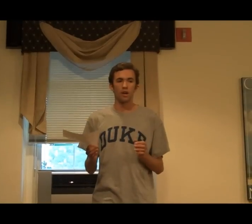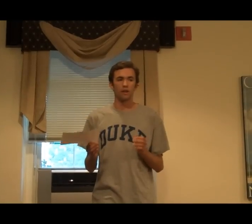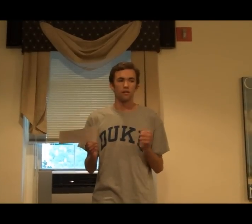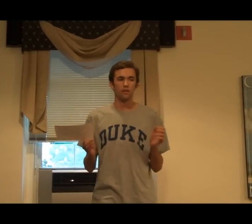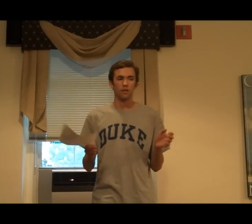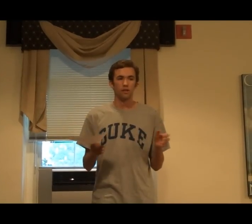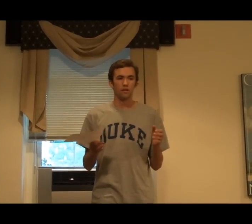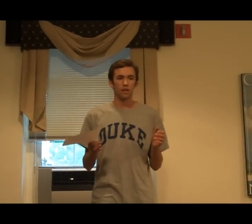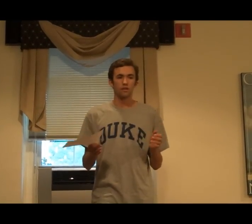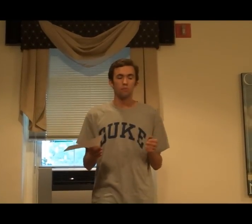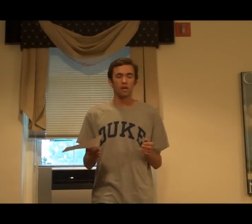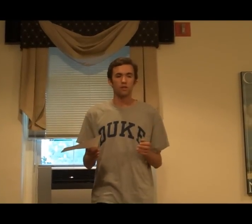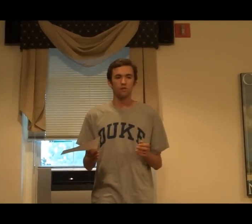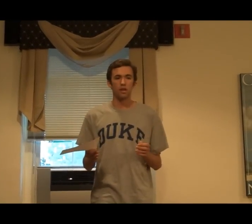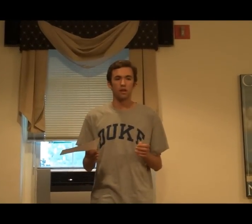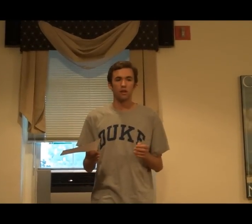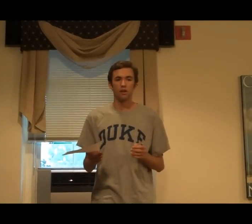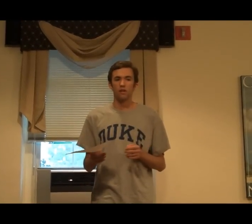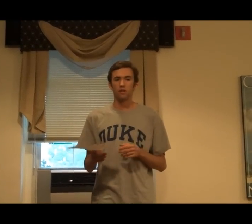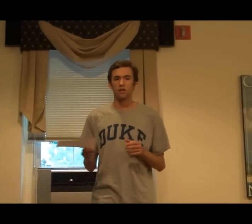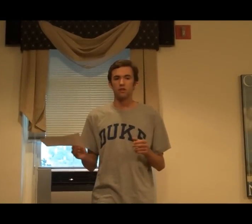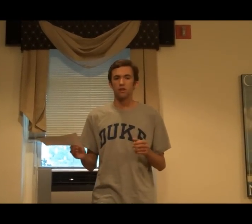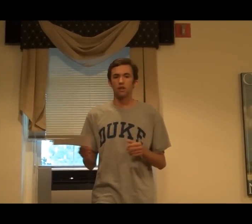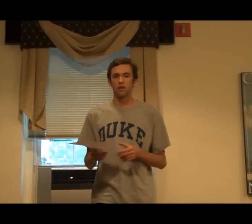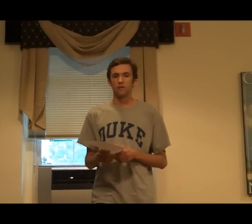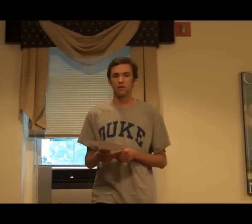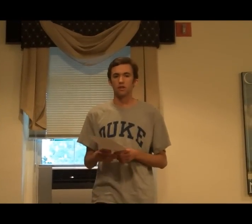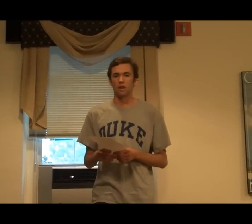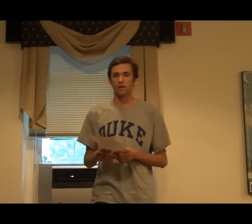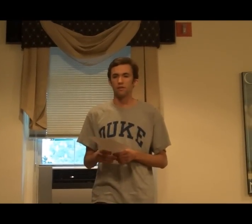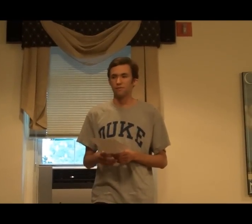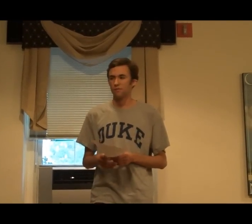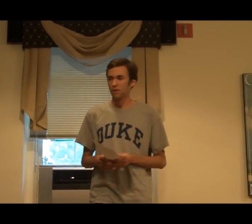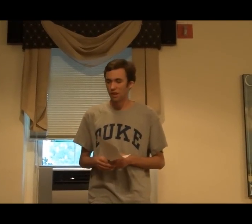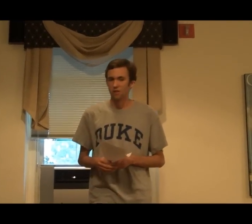things that make us unique. It's just in a different extent. Thank you. you.